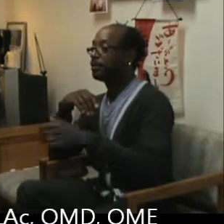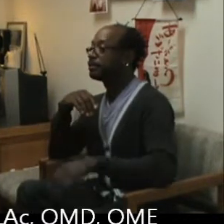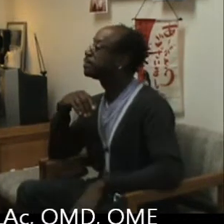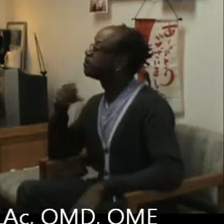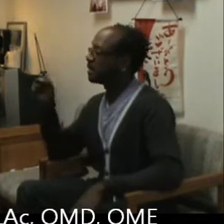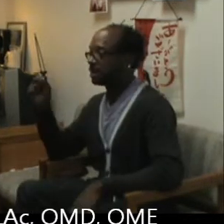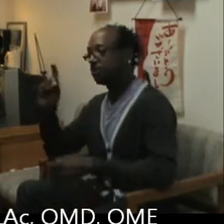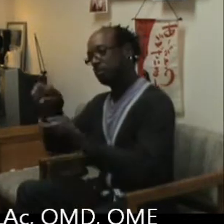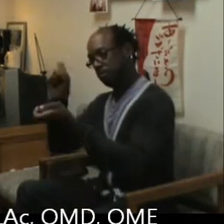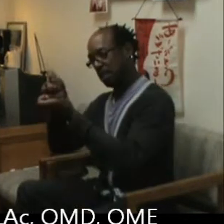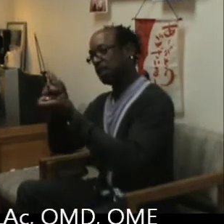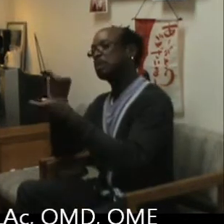Exactly. Exactly.